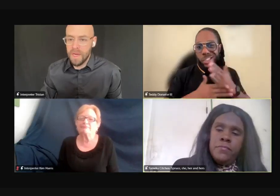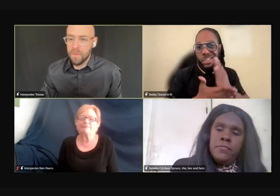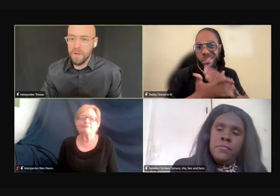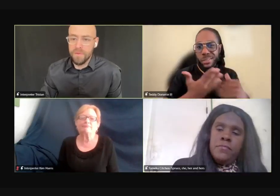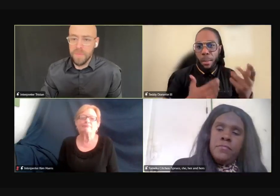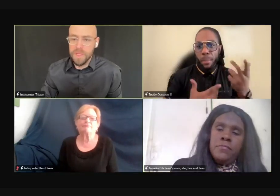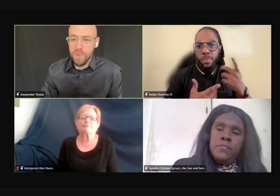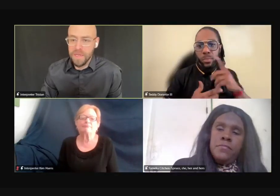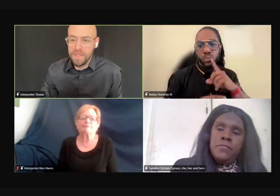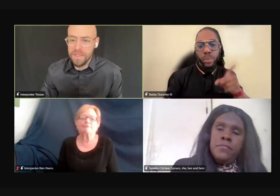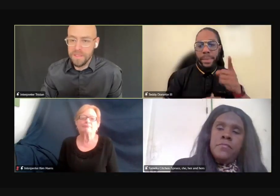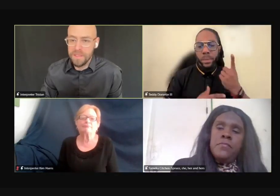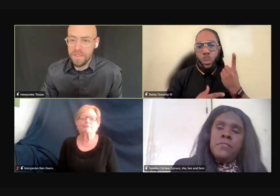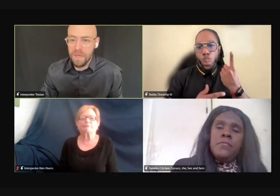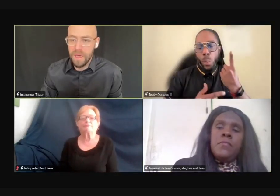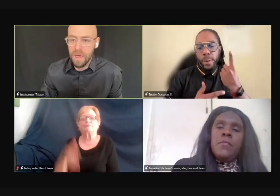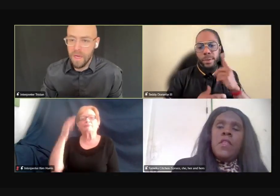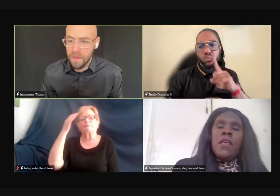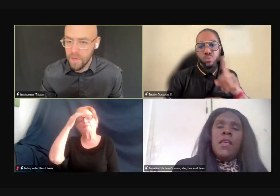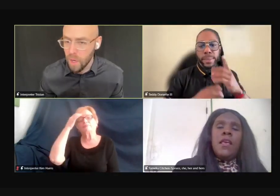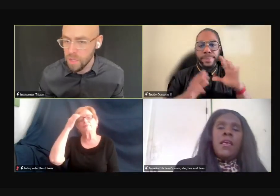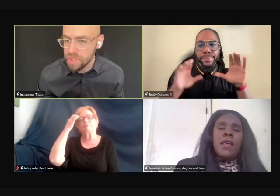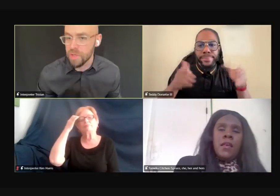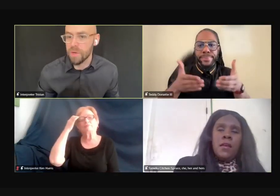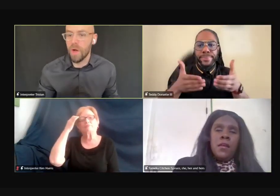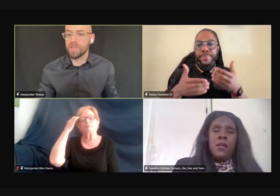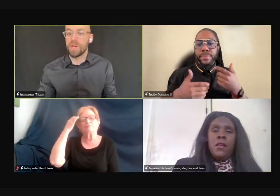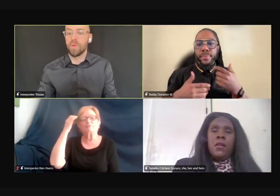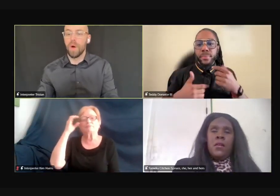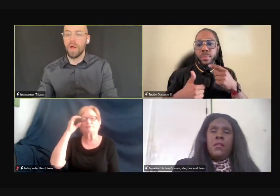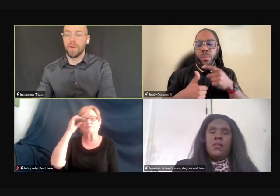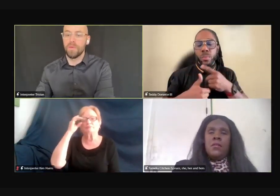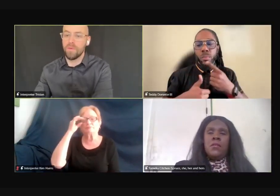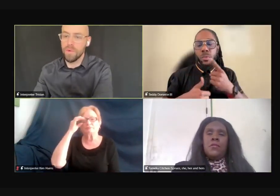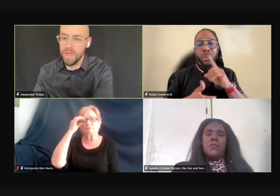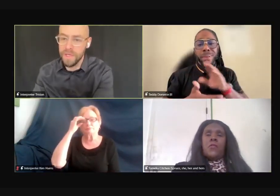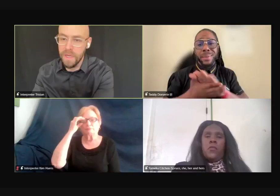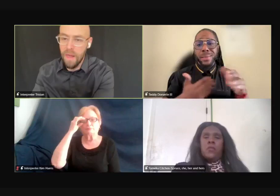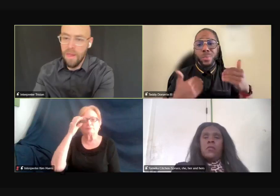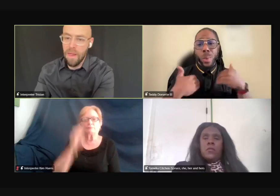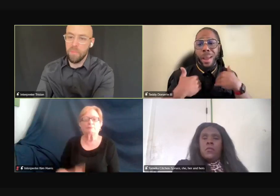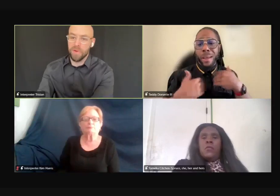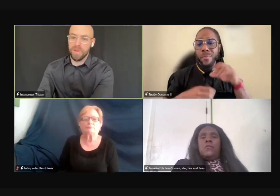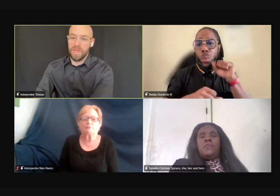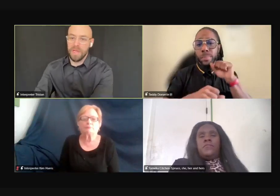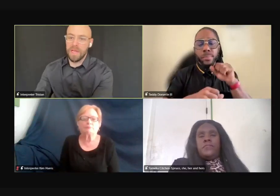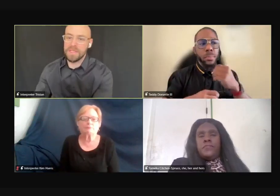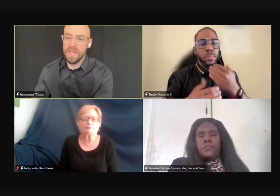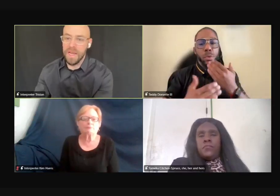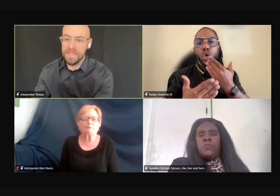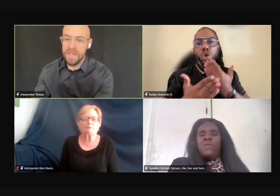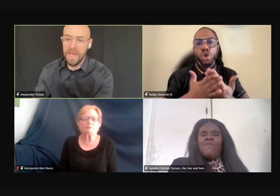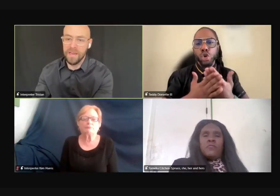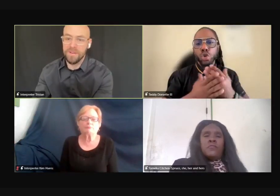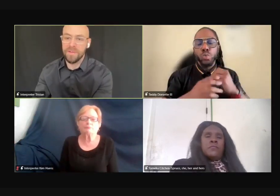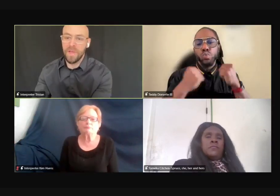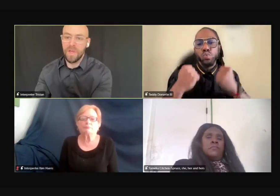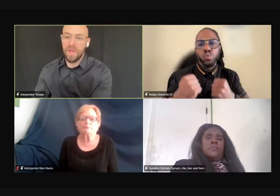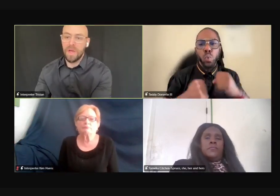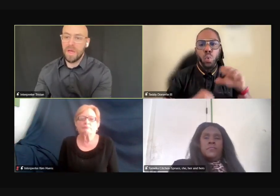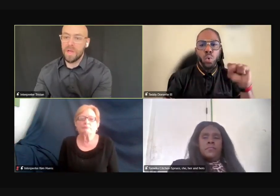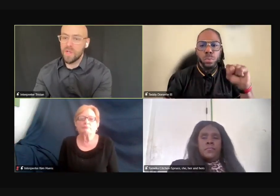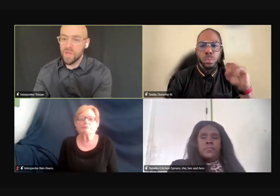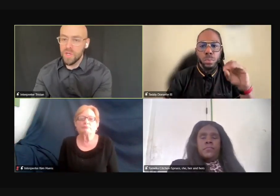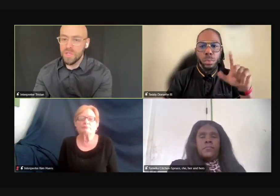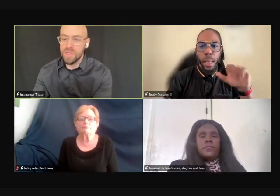Yeah. Well, for best practices, you know, I'll share, I'll share one really important thing. It's nice to have